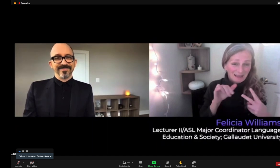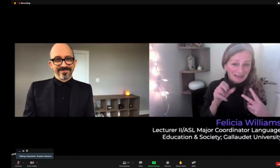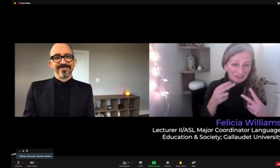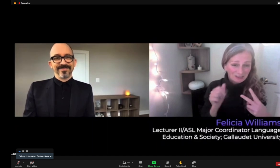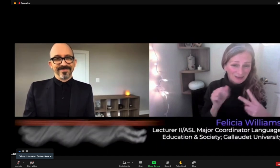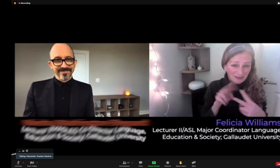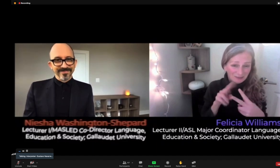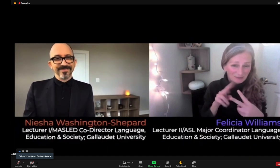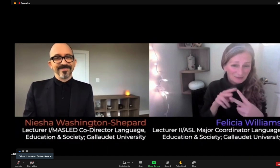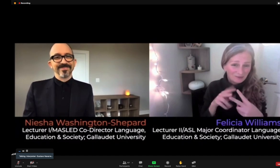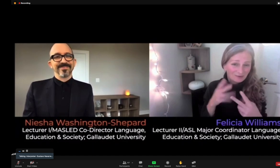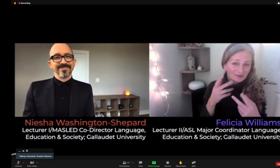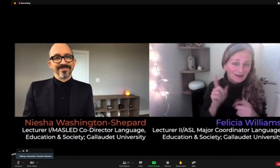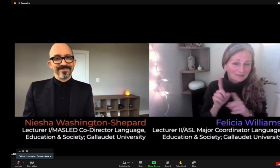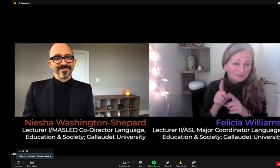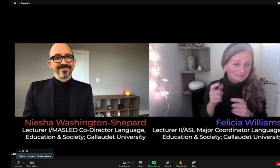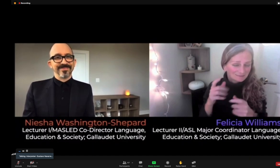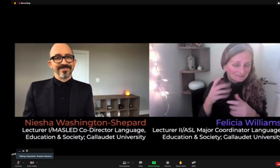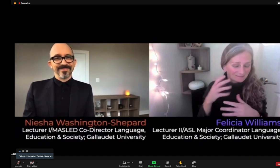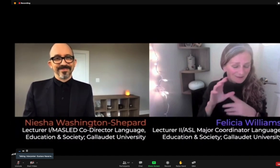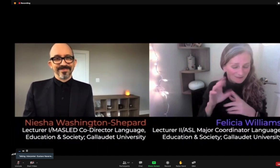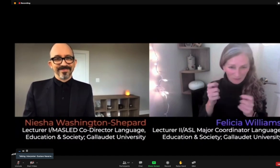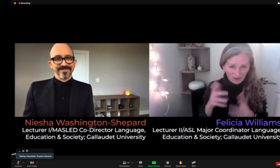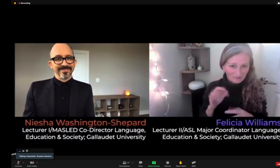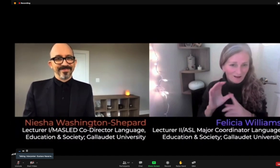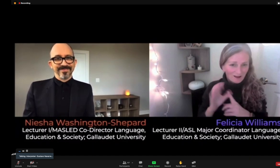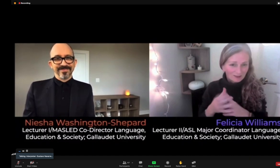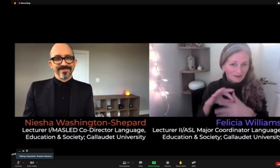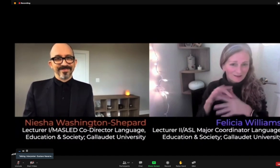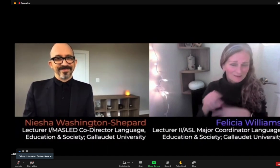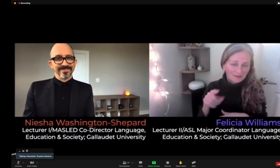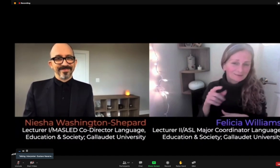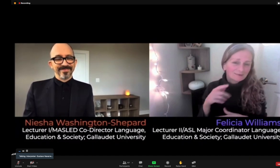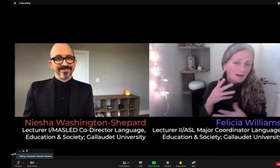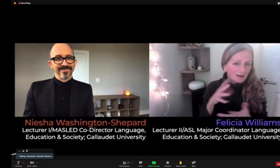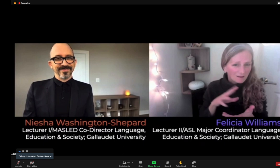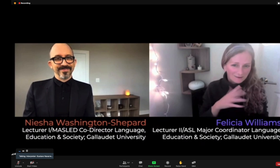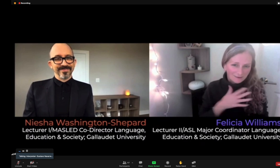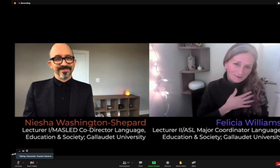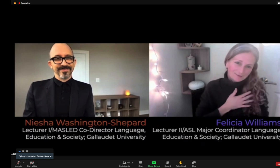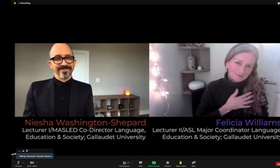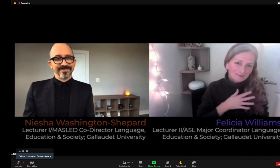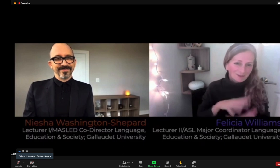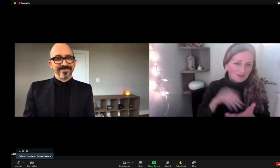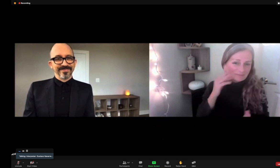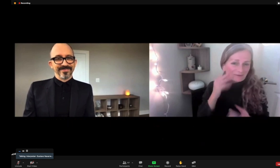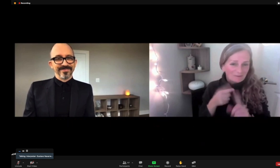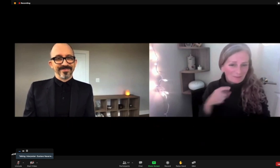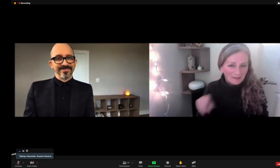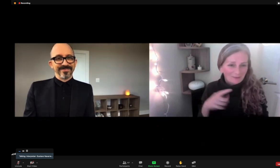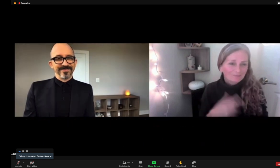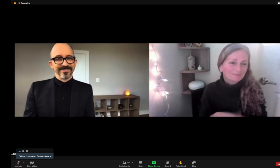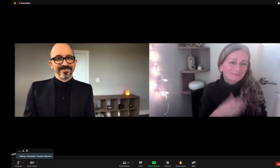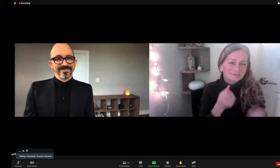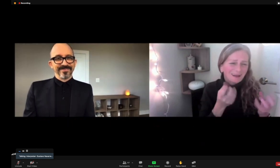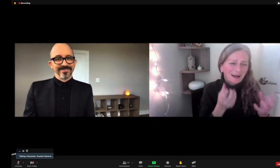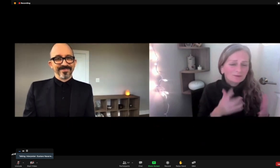Working with Felicia Williams, working Asian Washington Shepard as their language directors. It was just